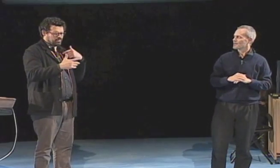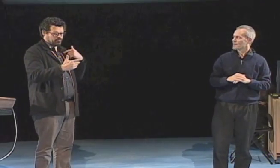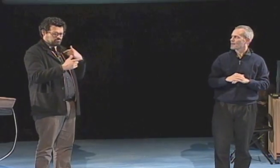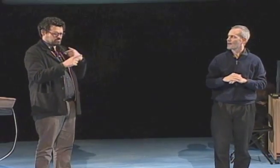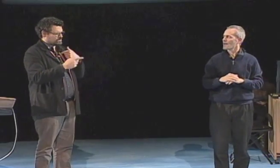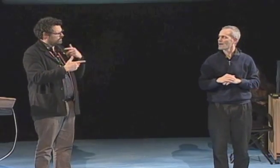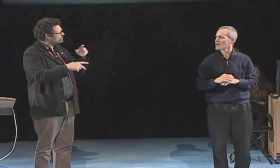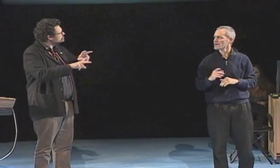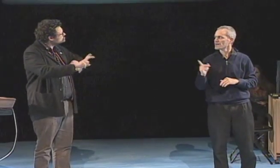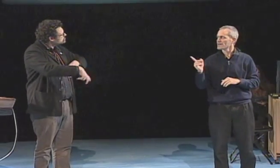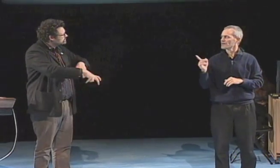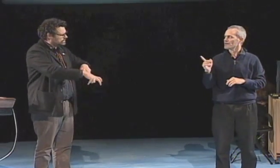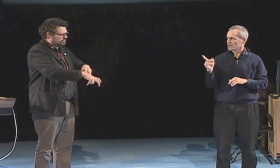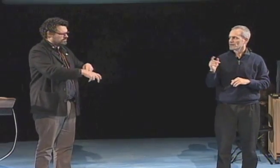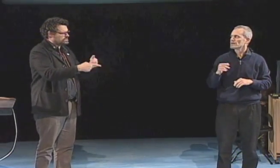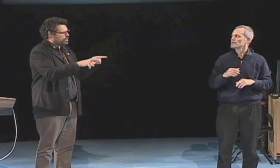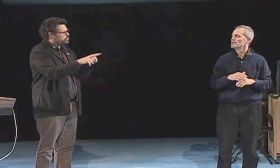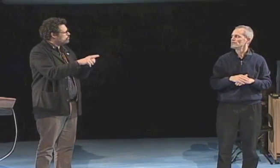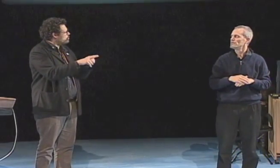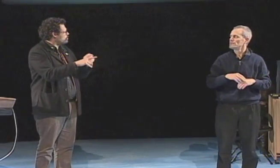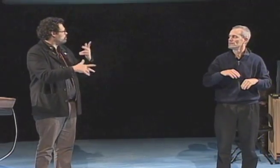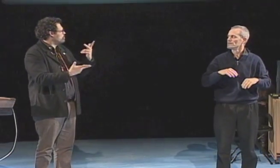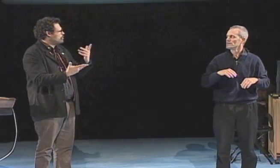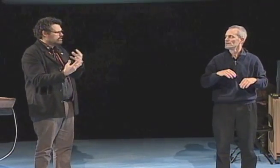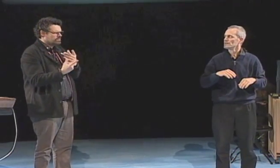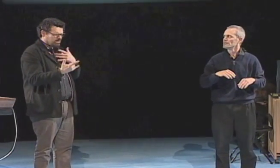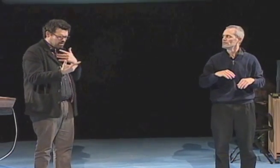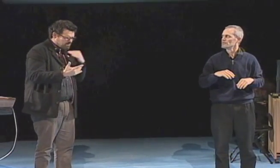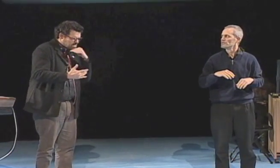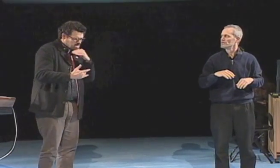nature. An area on the campus.